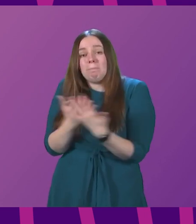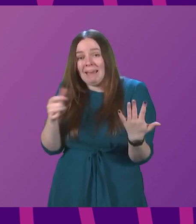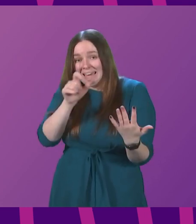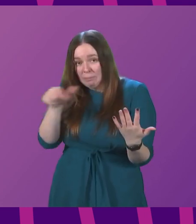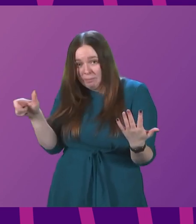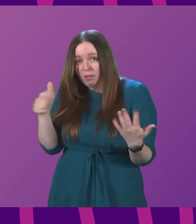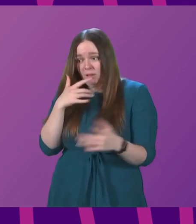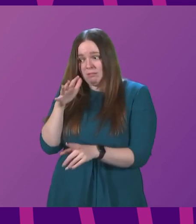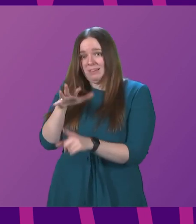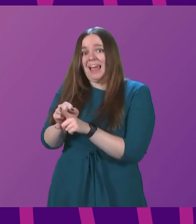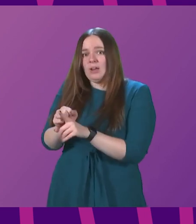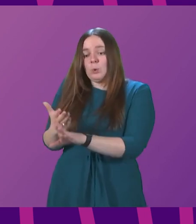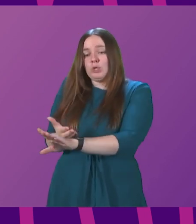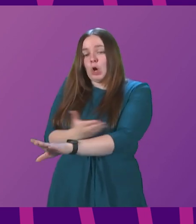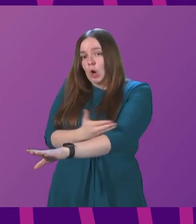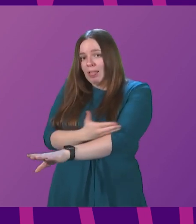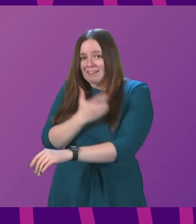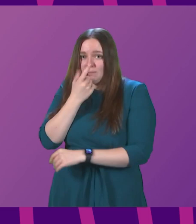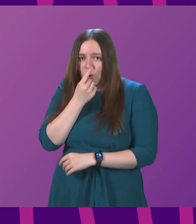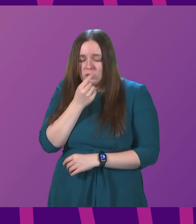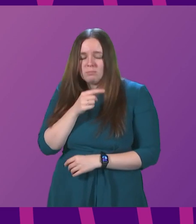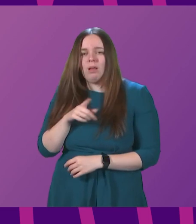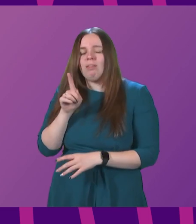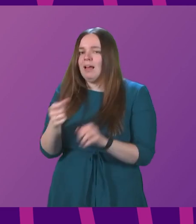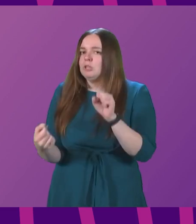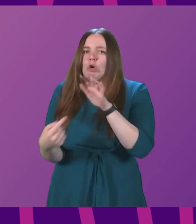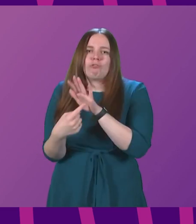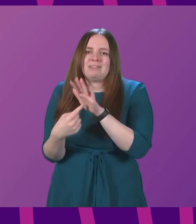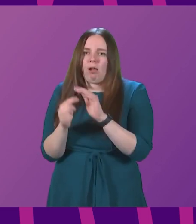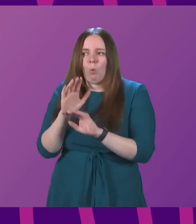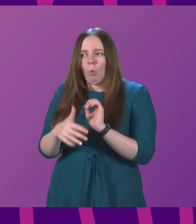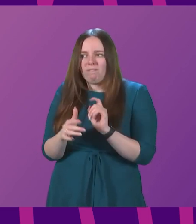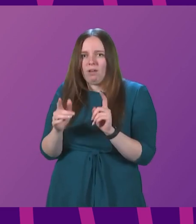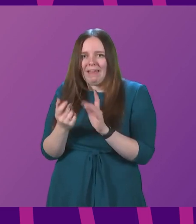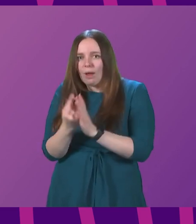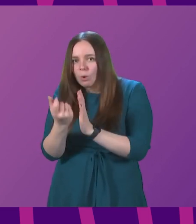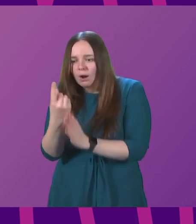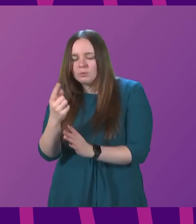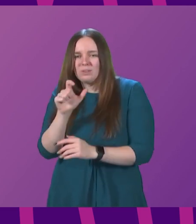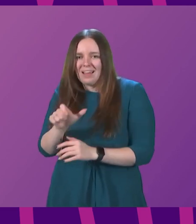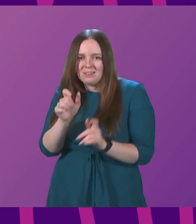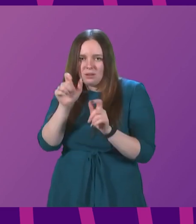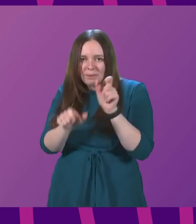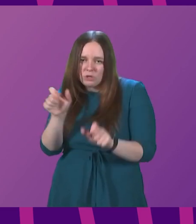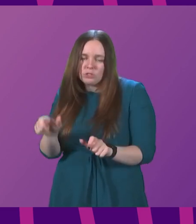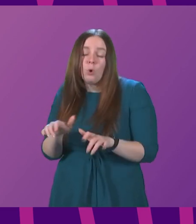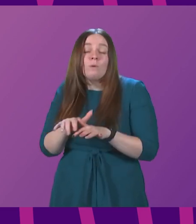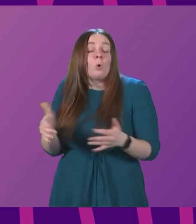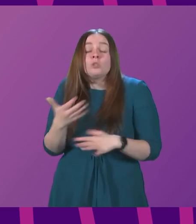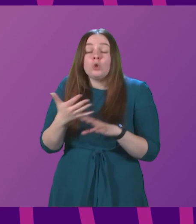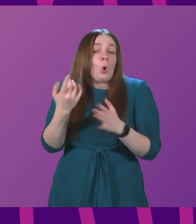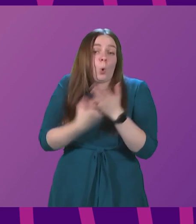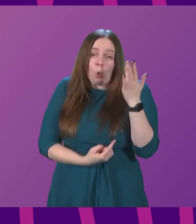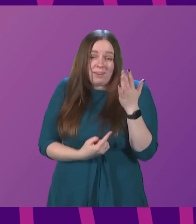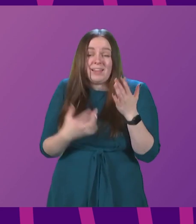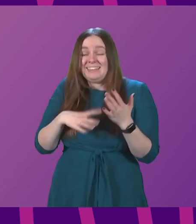possible are diagnosed as early as possible. That is critical in terms of the outcomes with cancer patients. Of course, it is not the only factor. Making